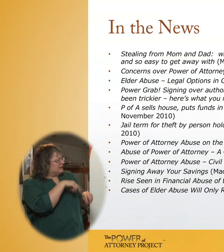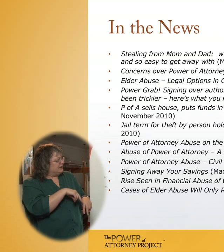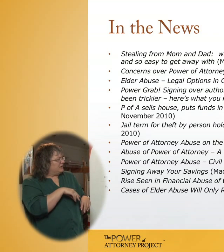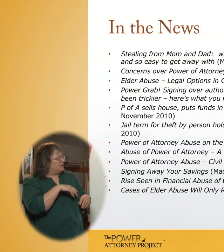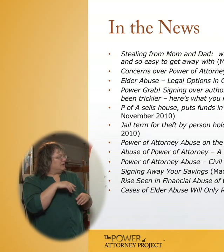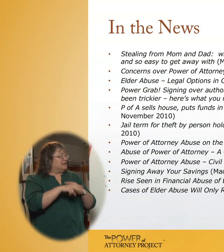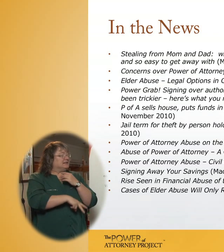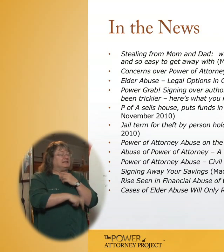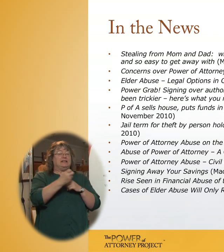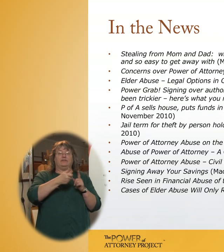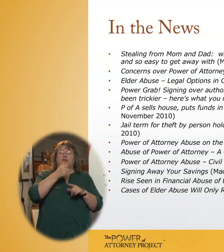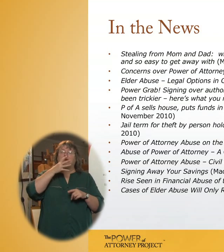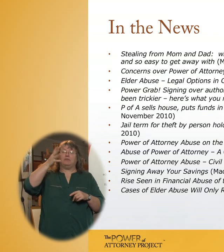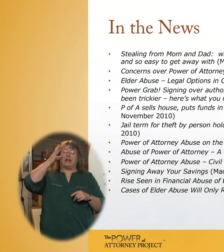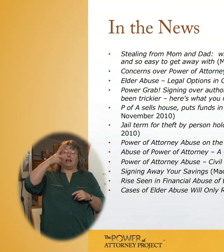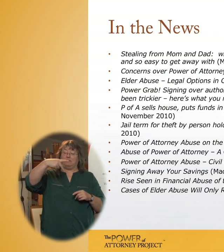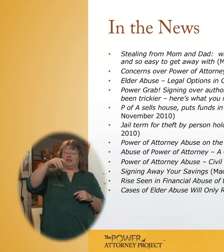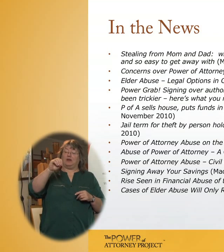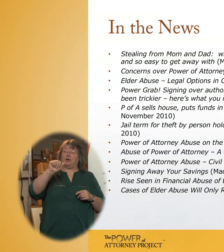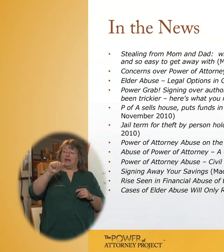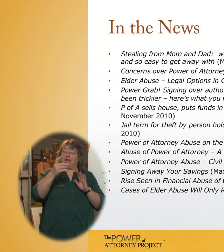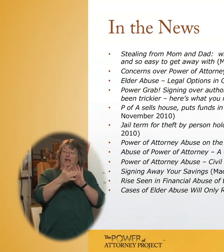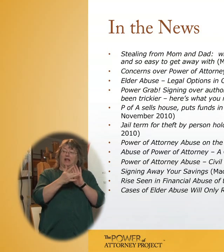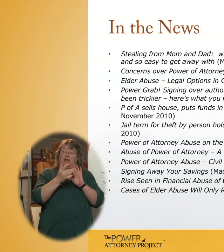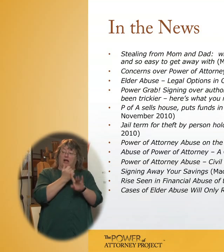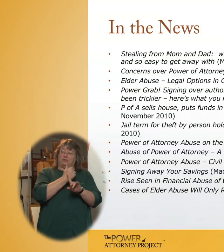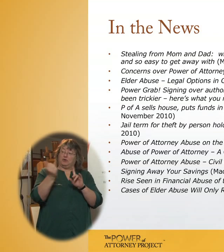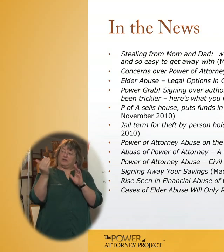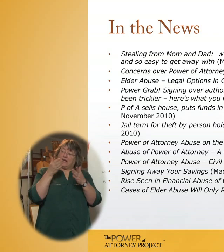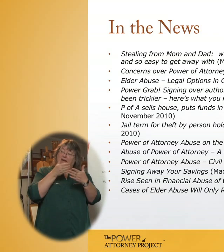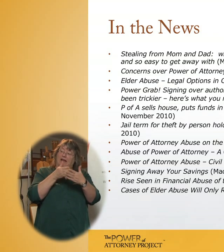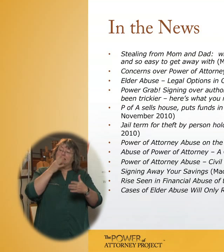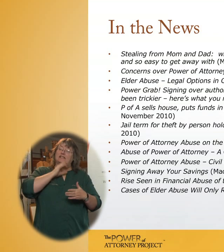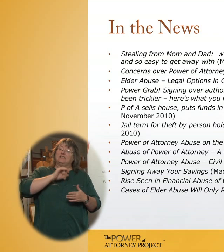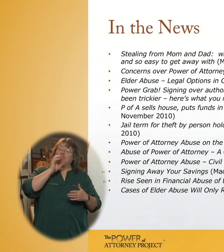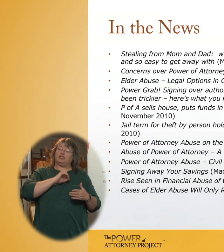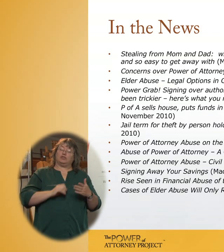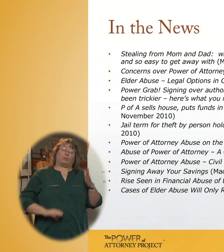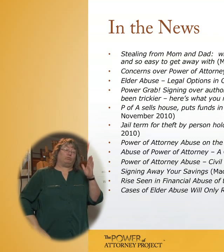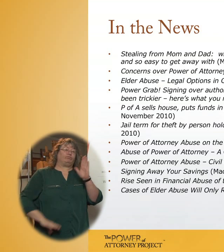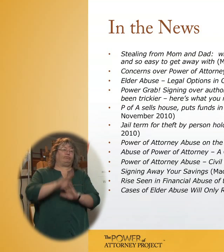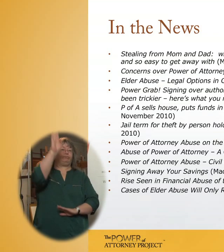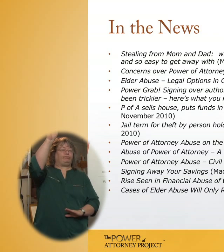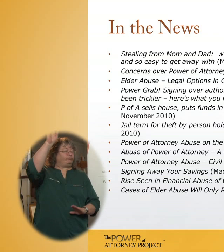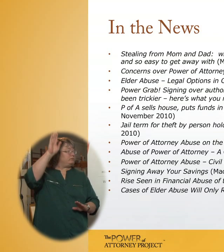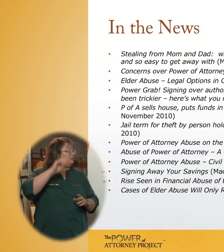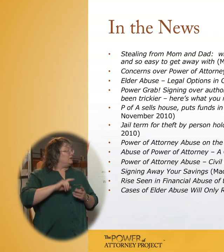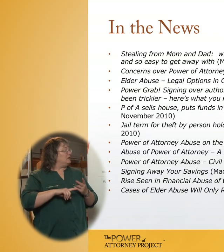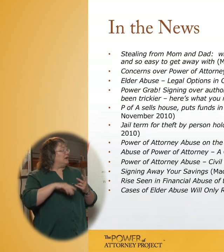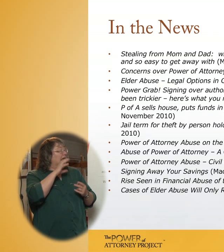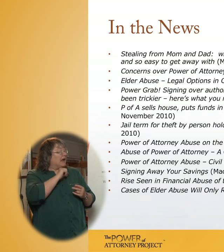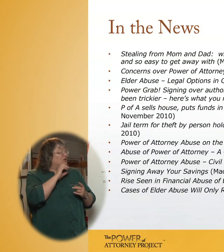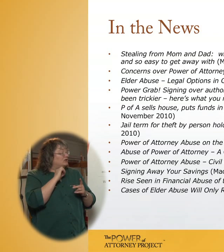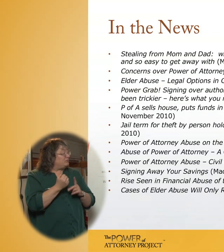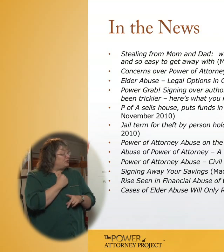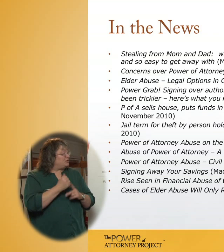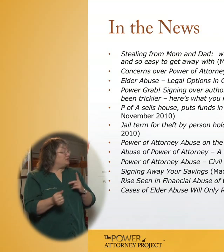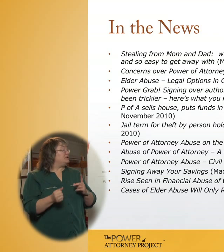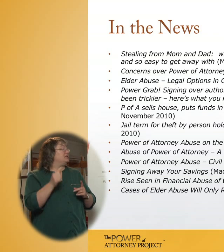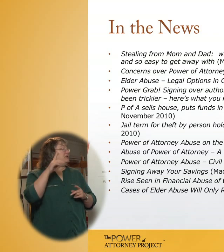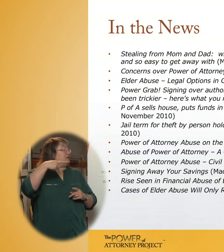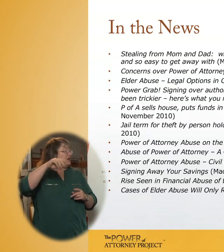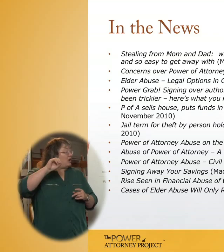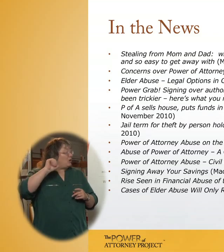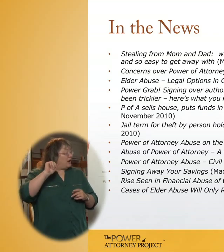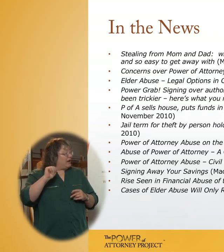Stealing from mom and dad, why power of attorney abuse against seniors is soaring, concern over power of attorney abuse, elder abuse, power of attorney abuse